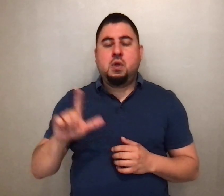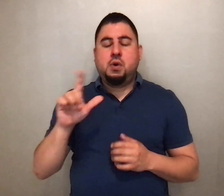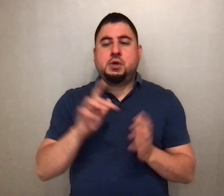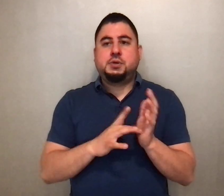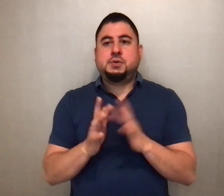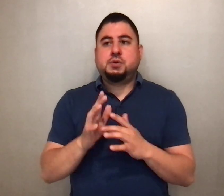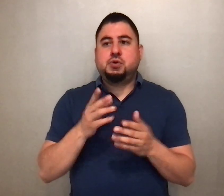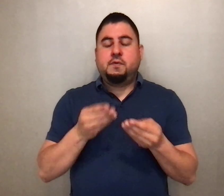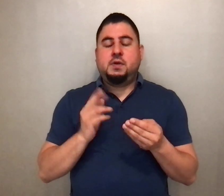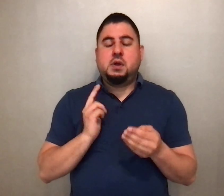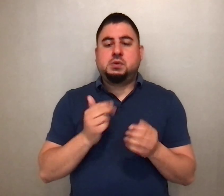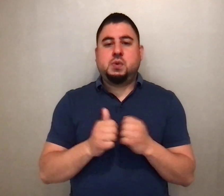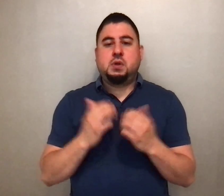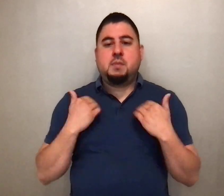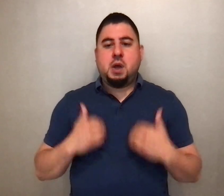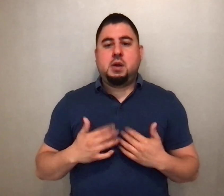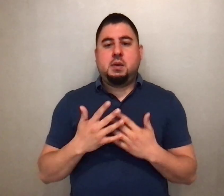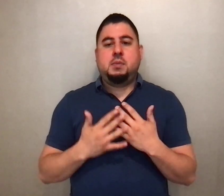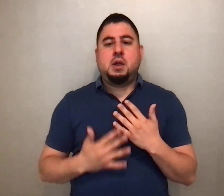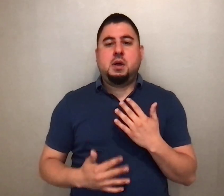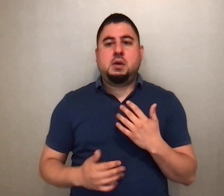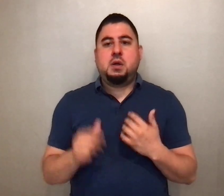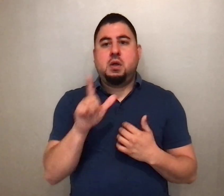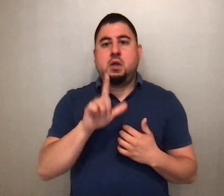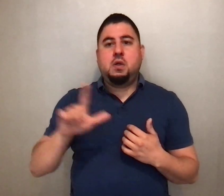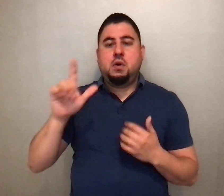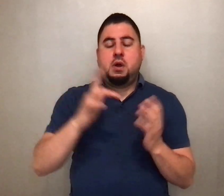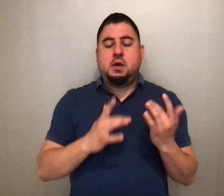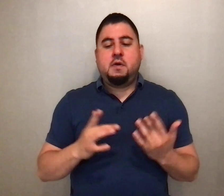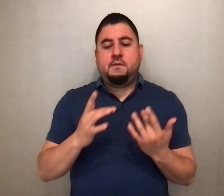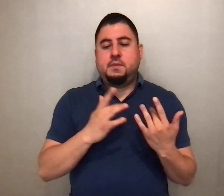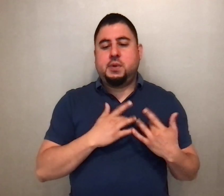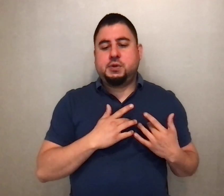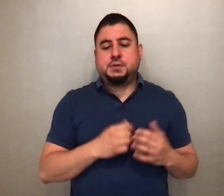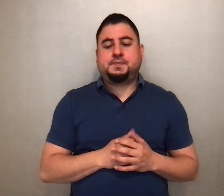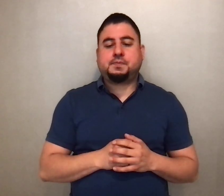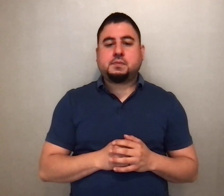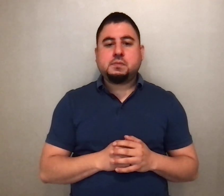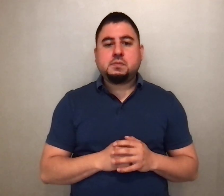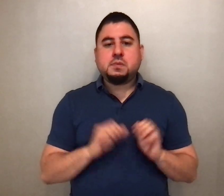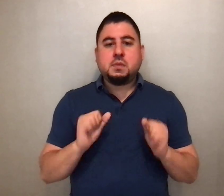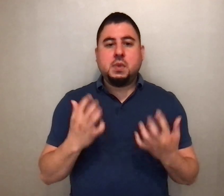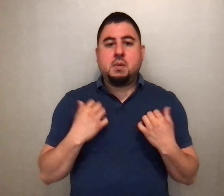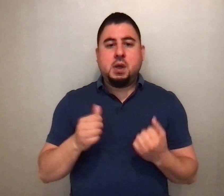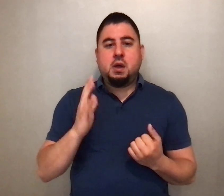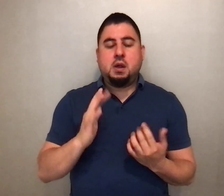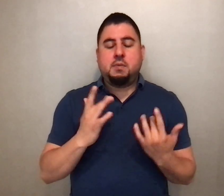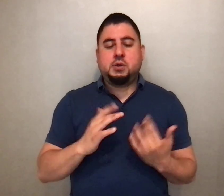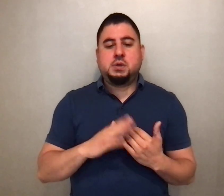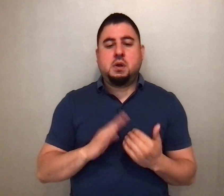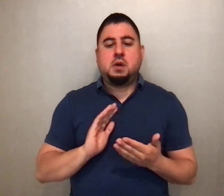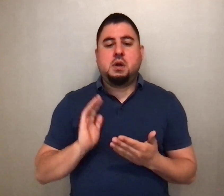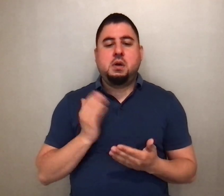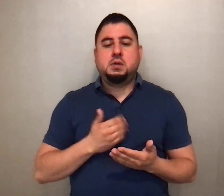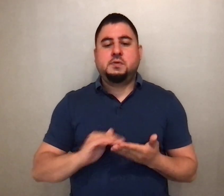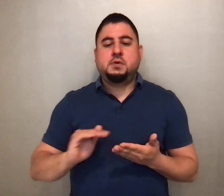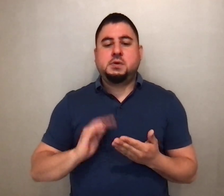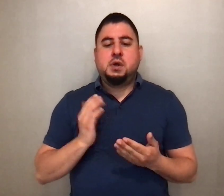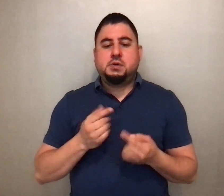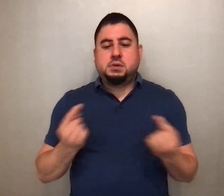you feed us with your body and blood. Lord, have mercy. Lord, have mercy. May Almighty God have mercy on us, forgive us our sins, and